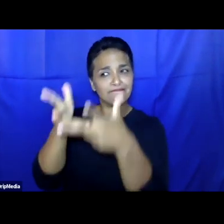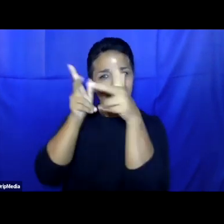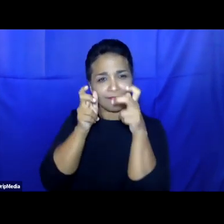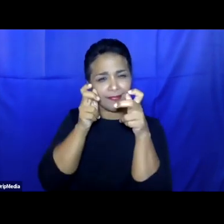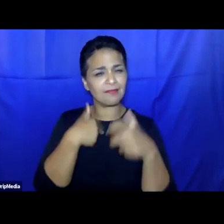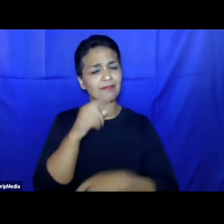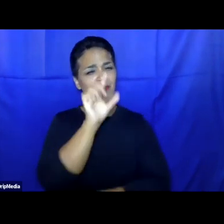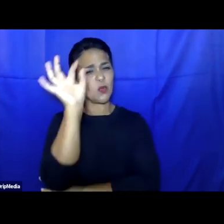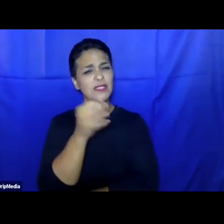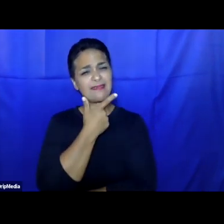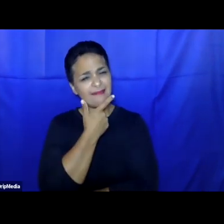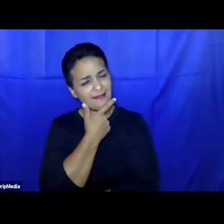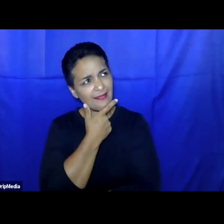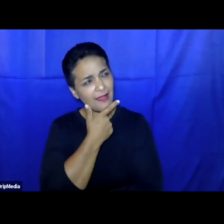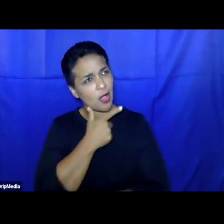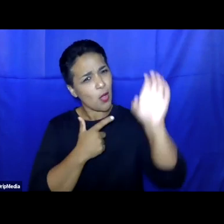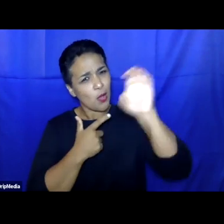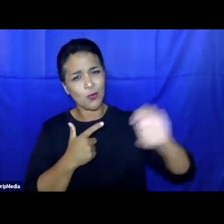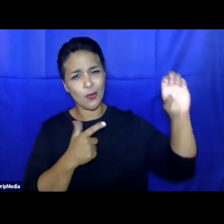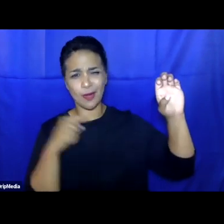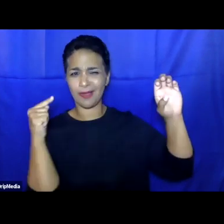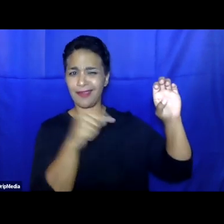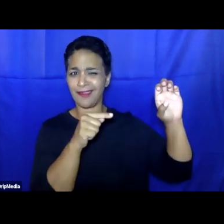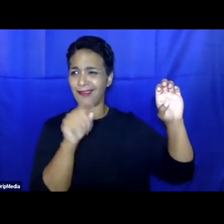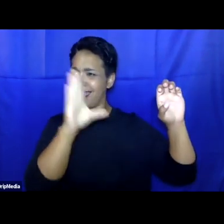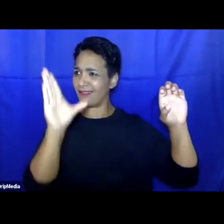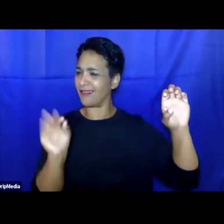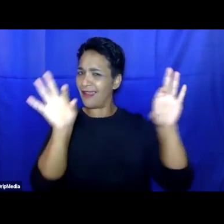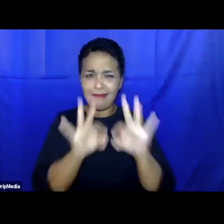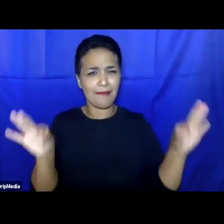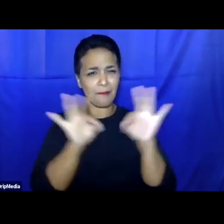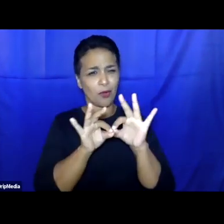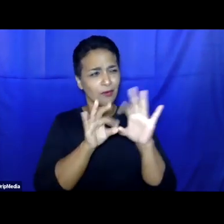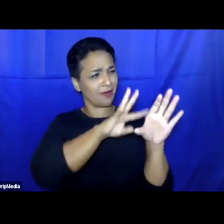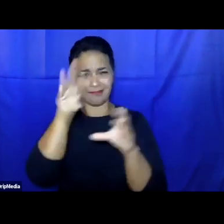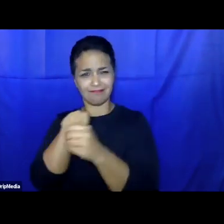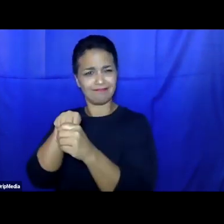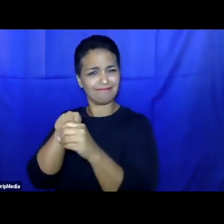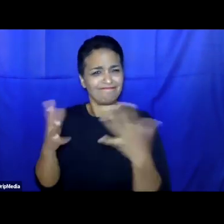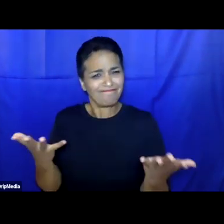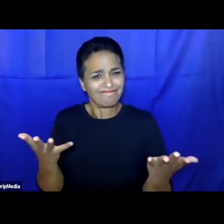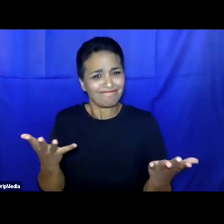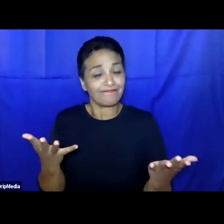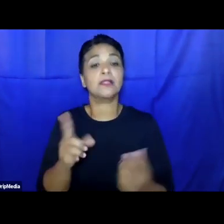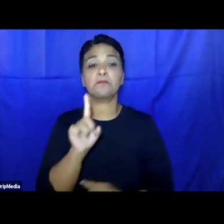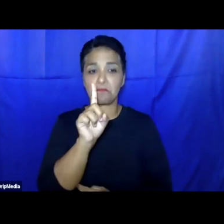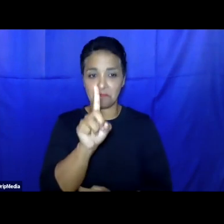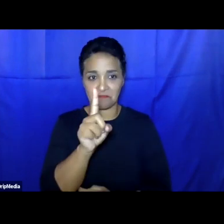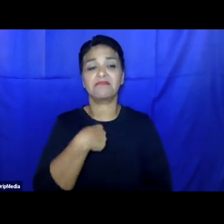why is Europe so important in these discussions? And I think there are a number of reasons. And I think